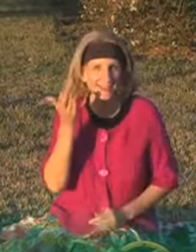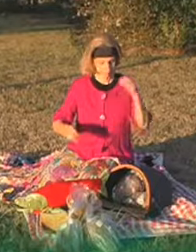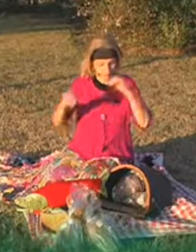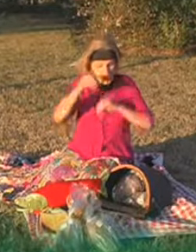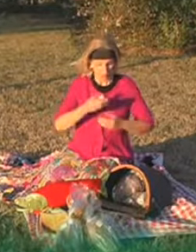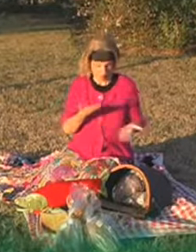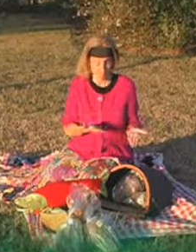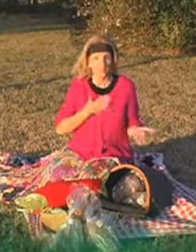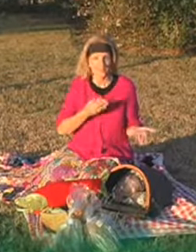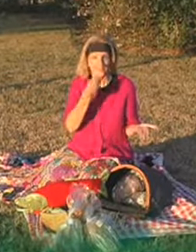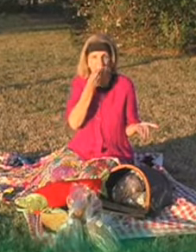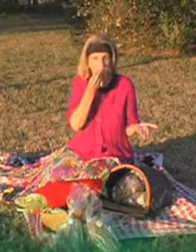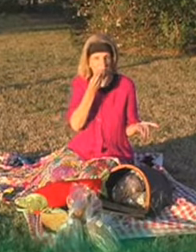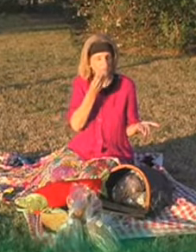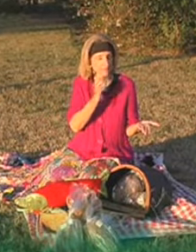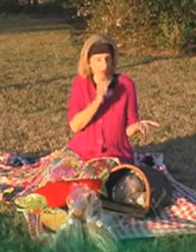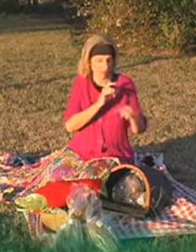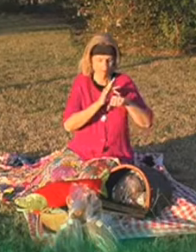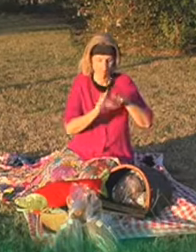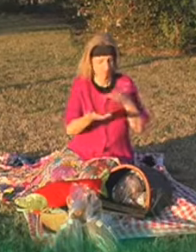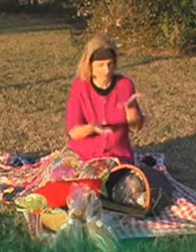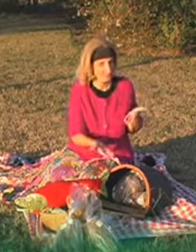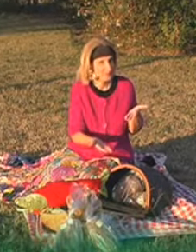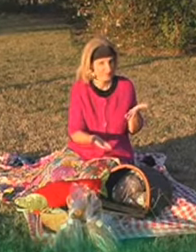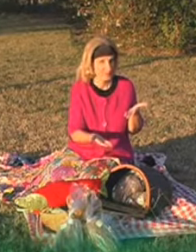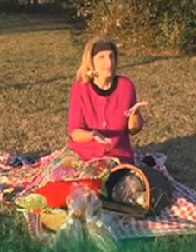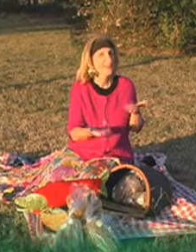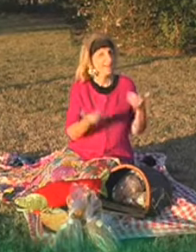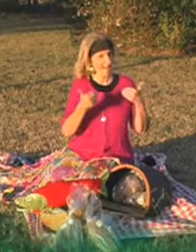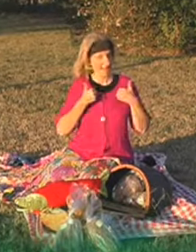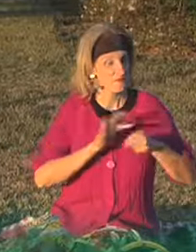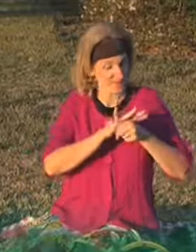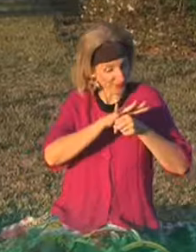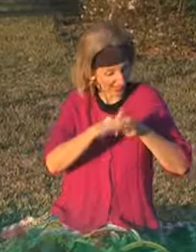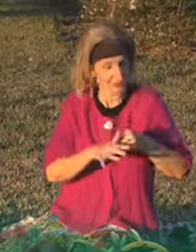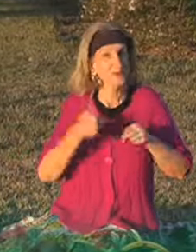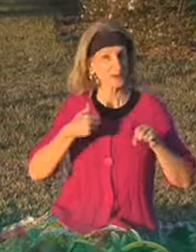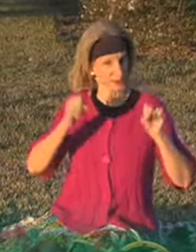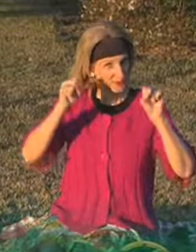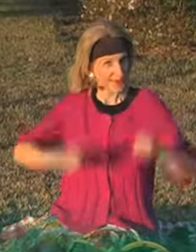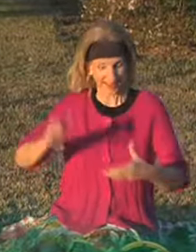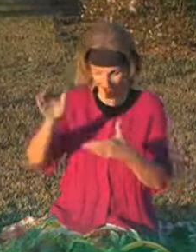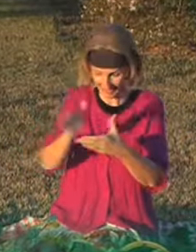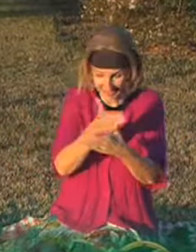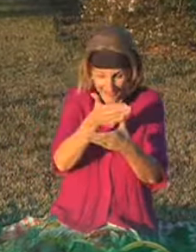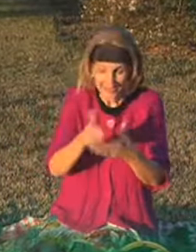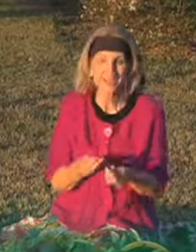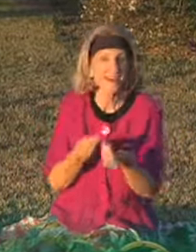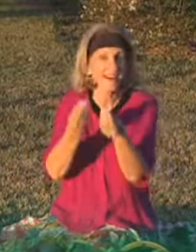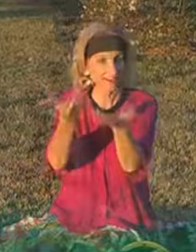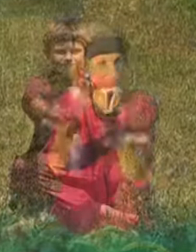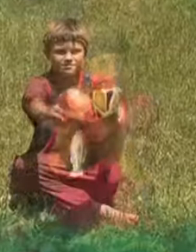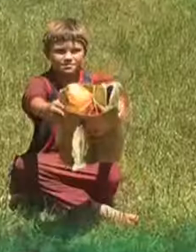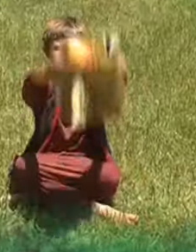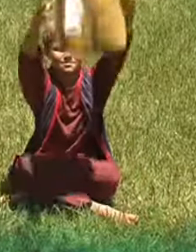there. I'm packin' my lunch, it won't be empty. I'm bringin' plenty so